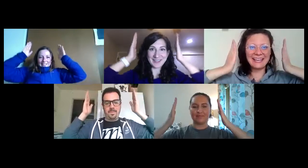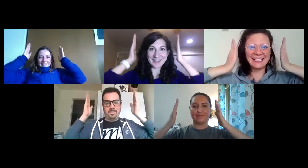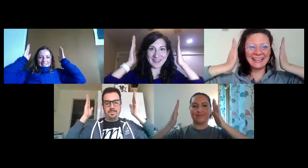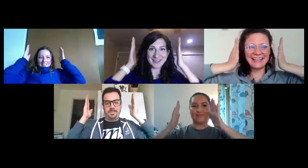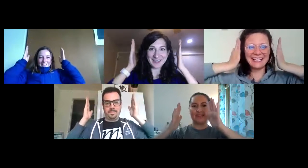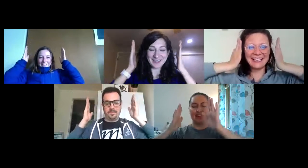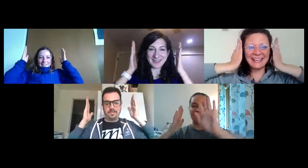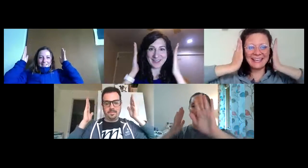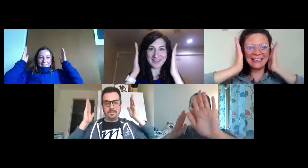Val.